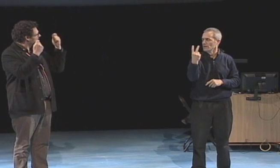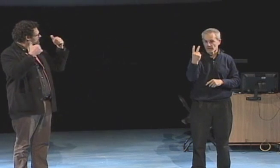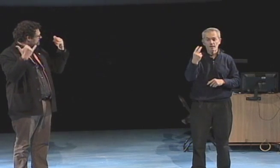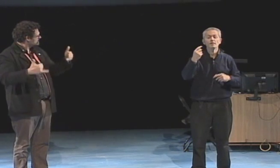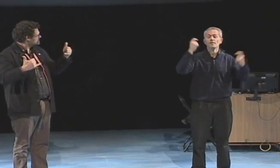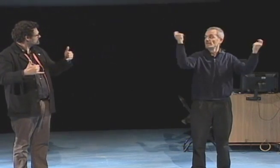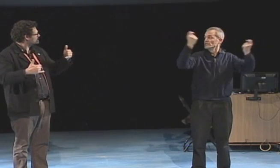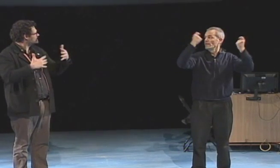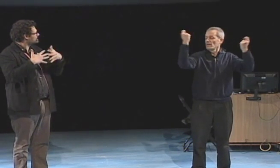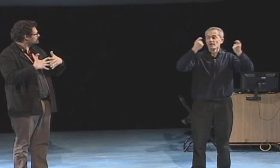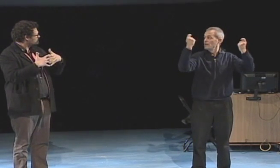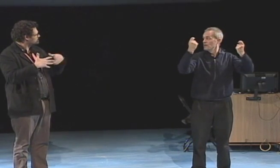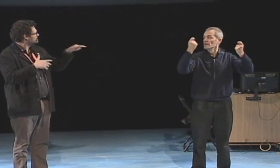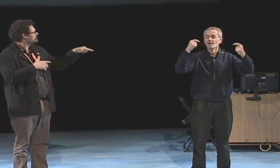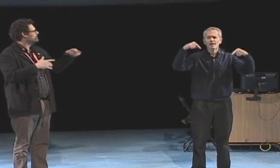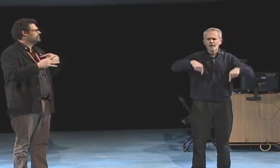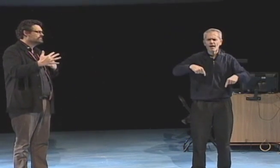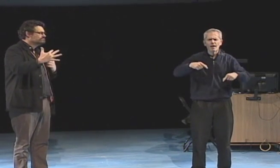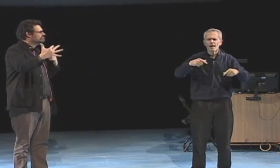so in 2012